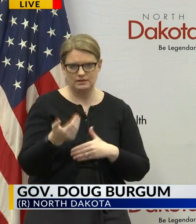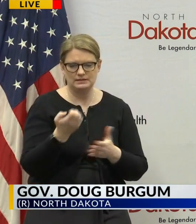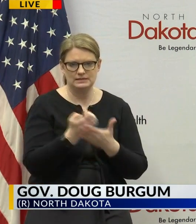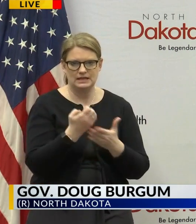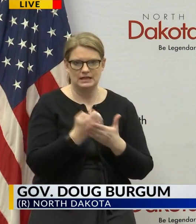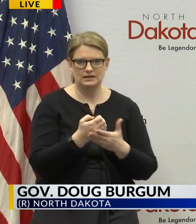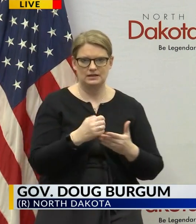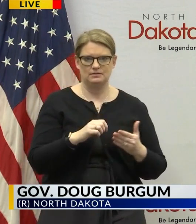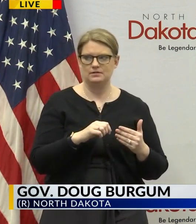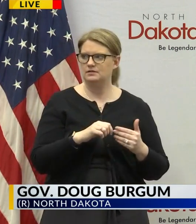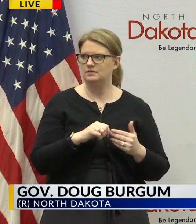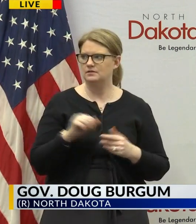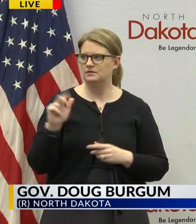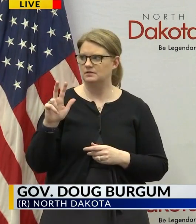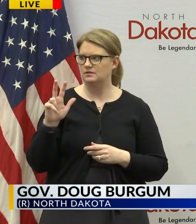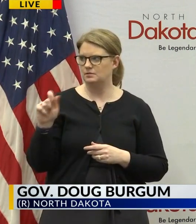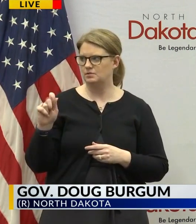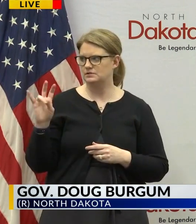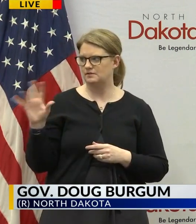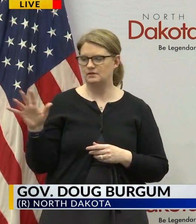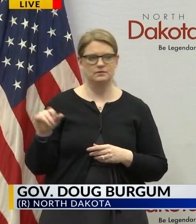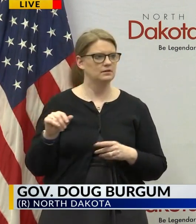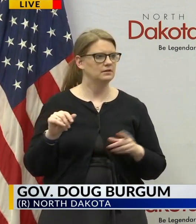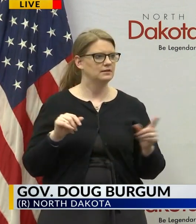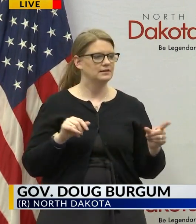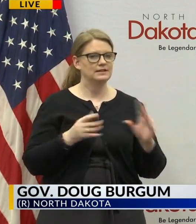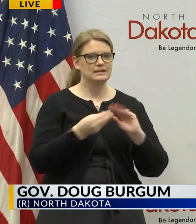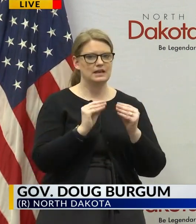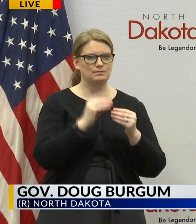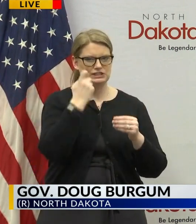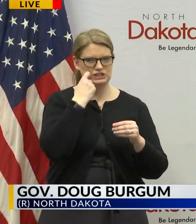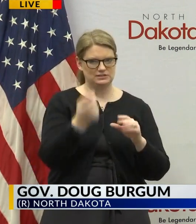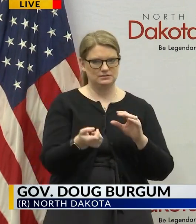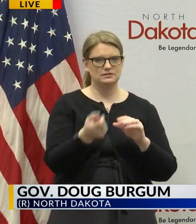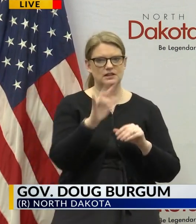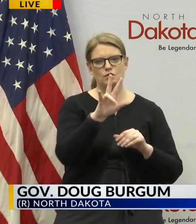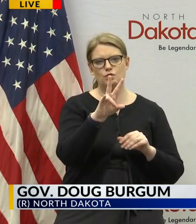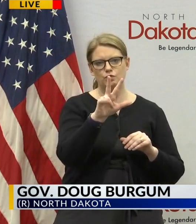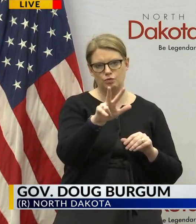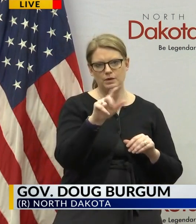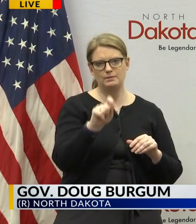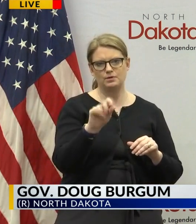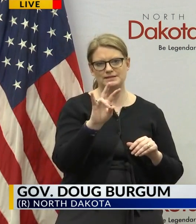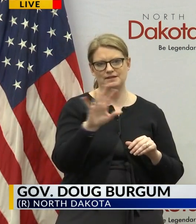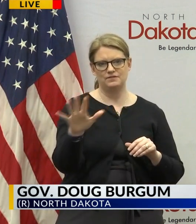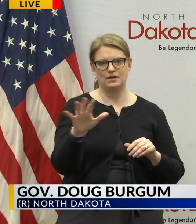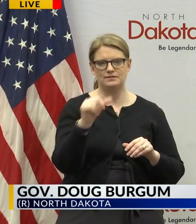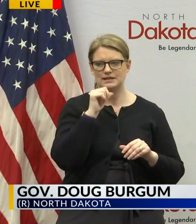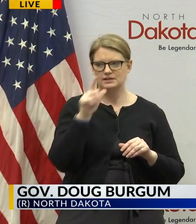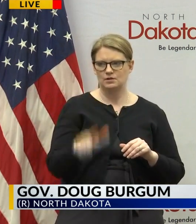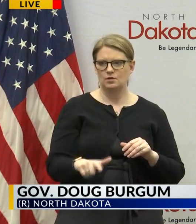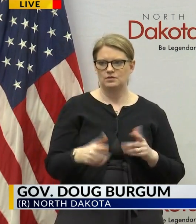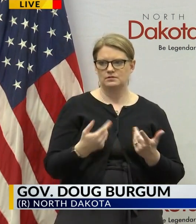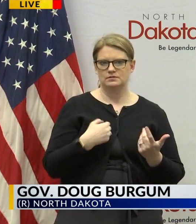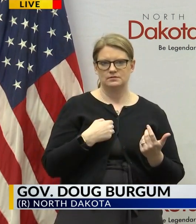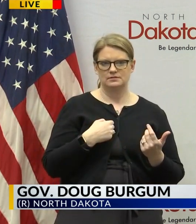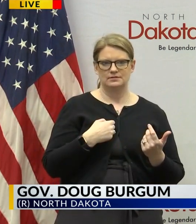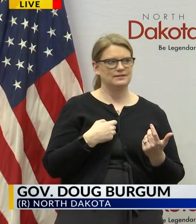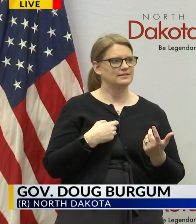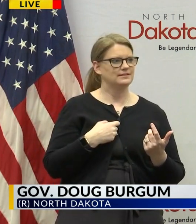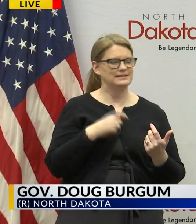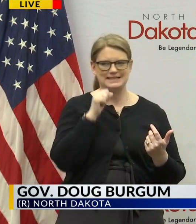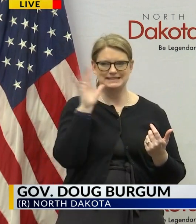uh crisis okay the number just came in 3.75 that doesn't sound that low to me i'm going to say that that number is uh